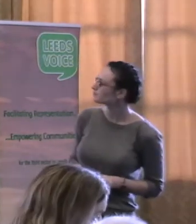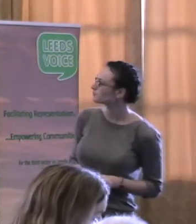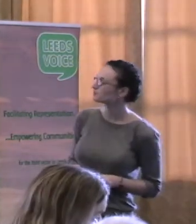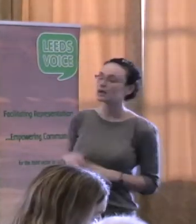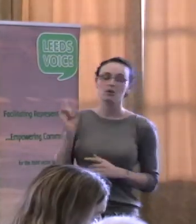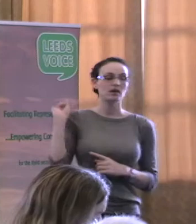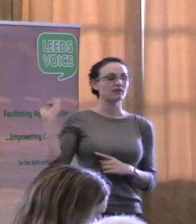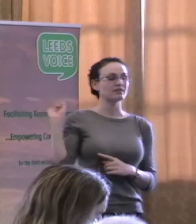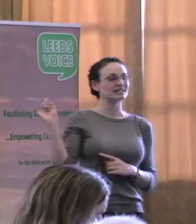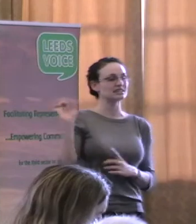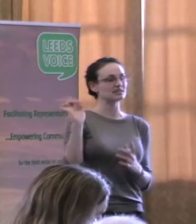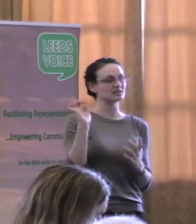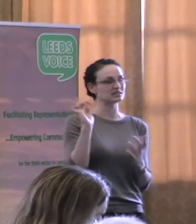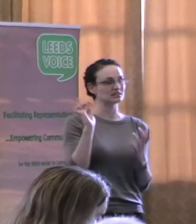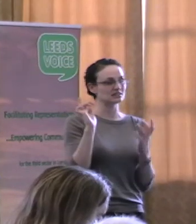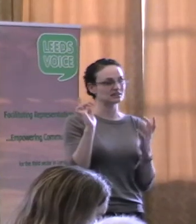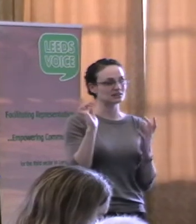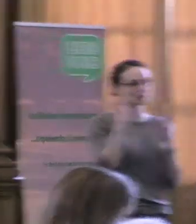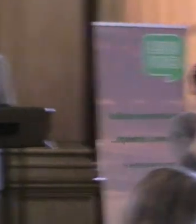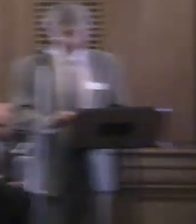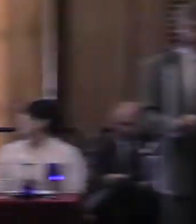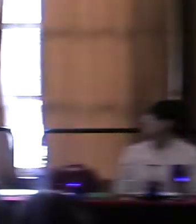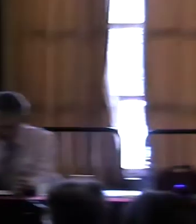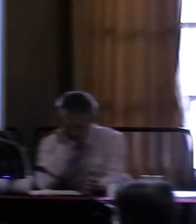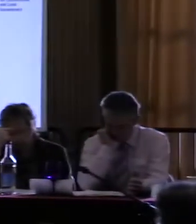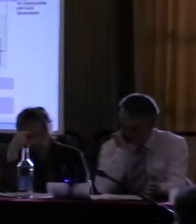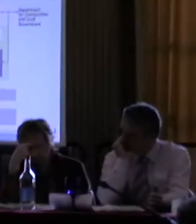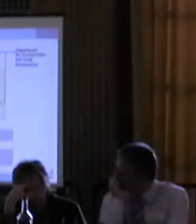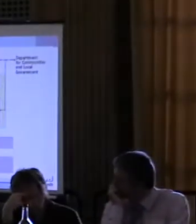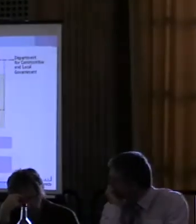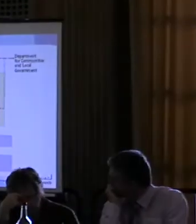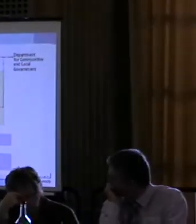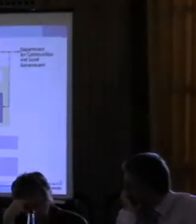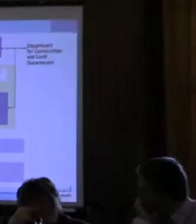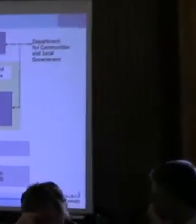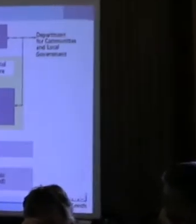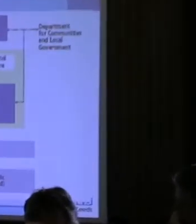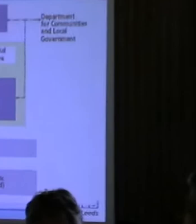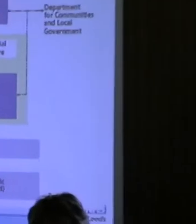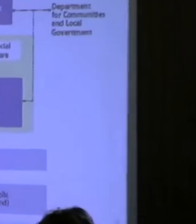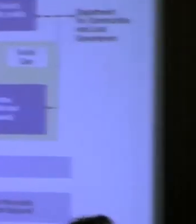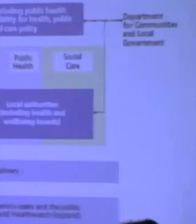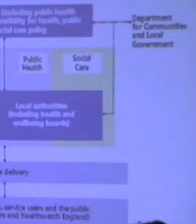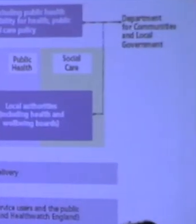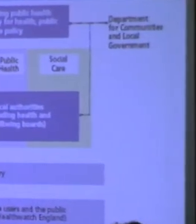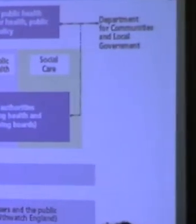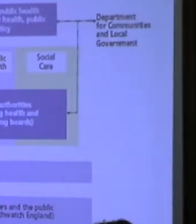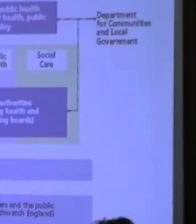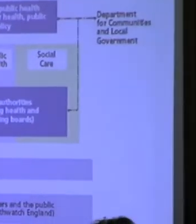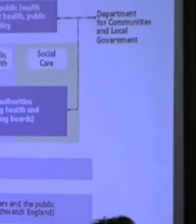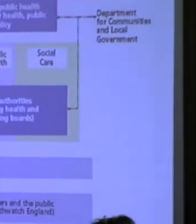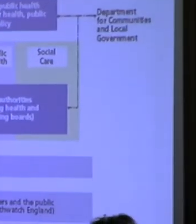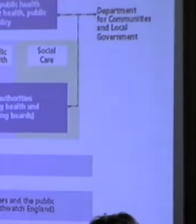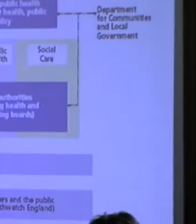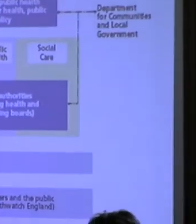you what the new